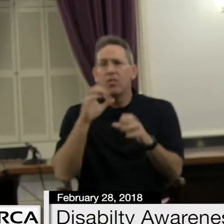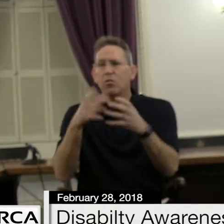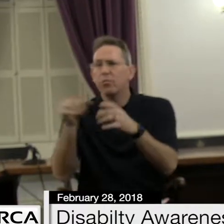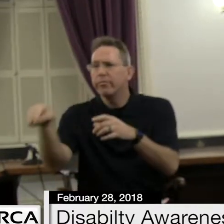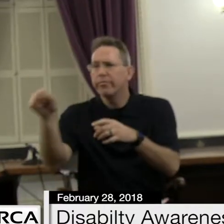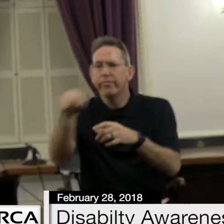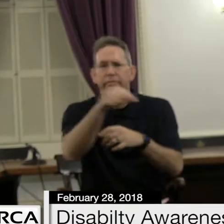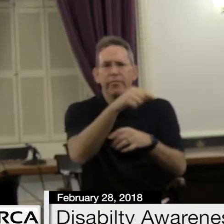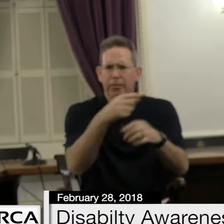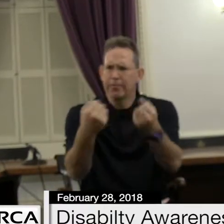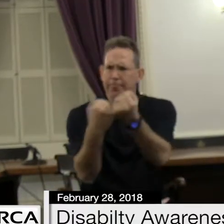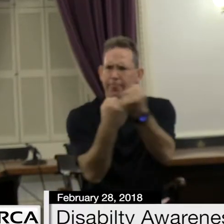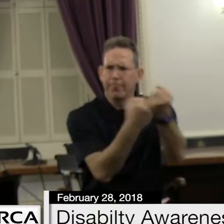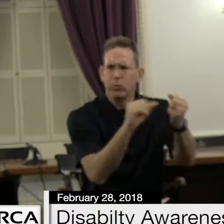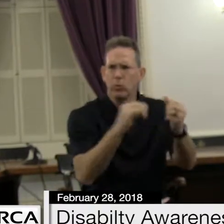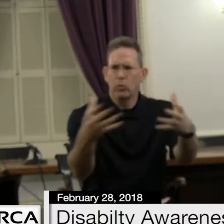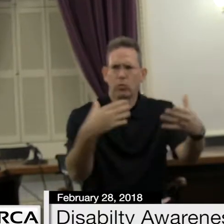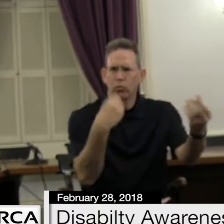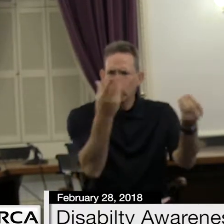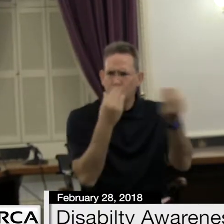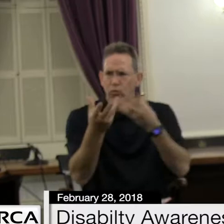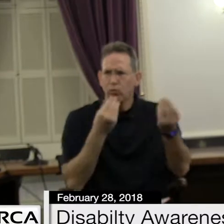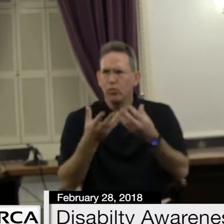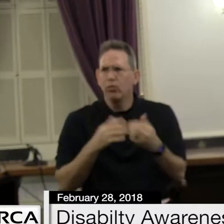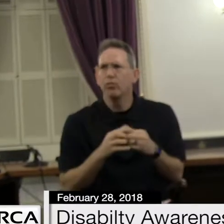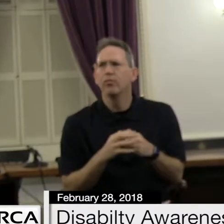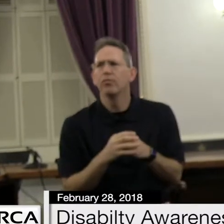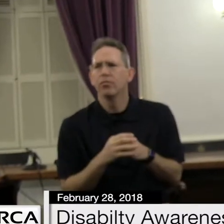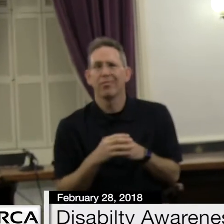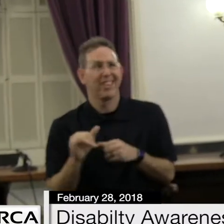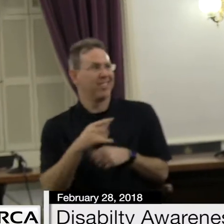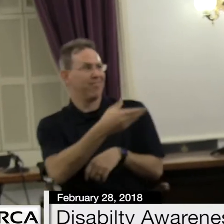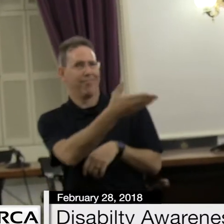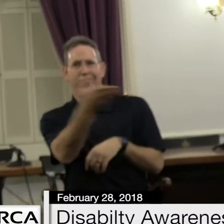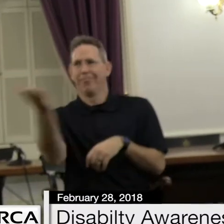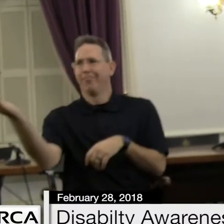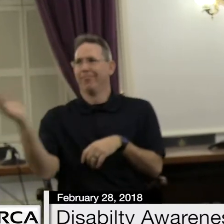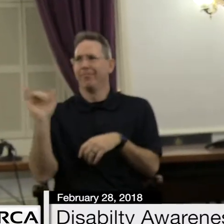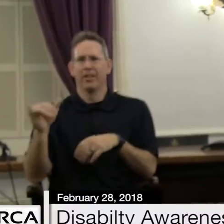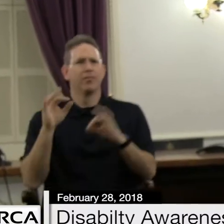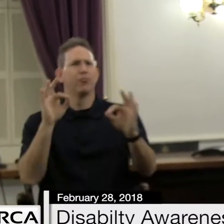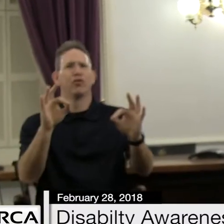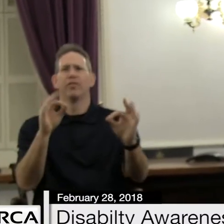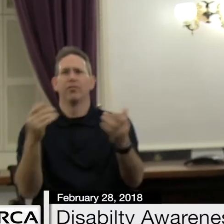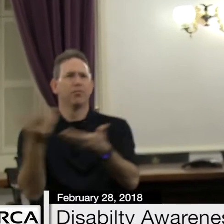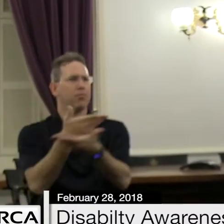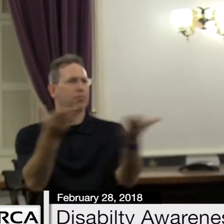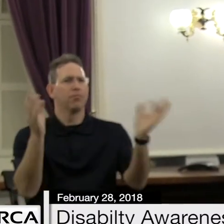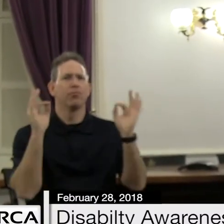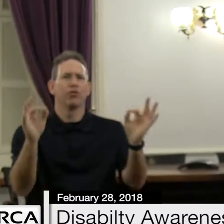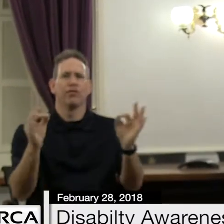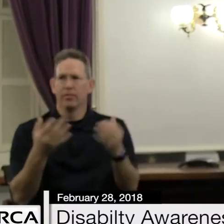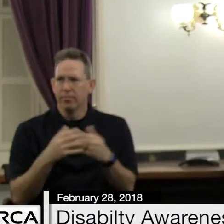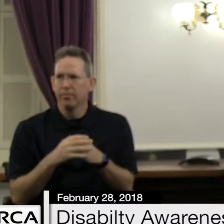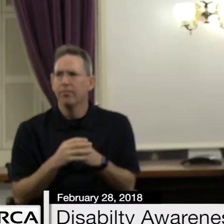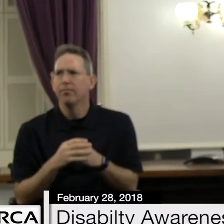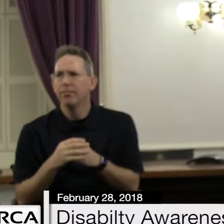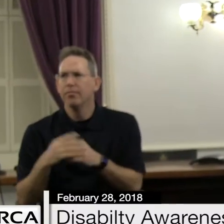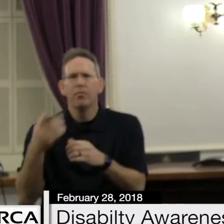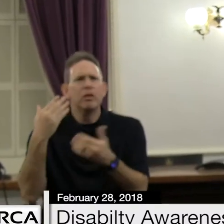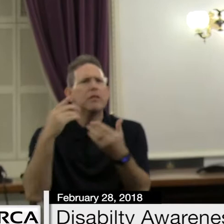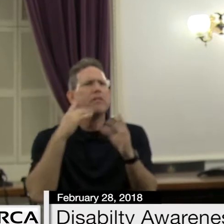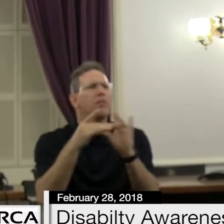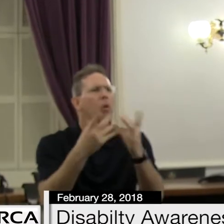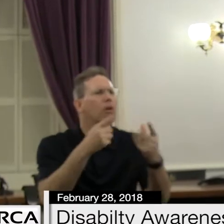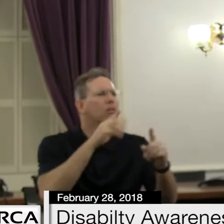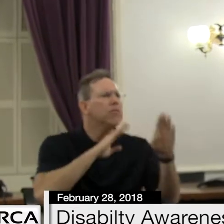say, the group we are with today should be in that category with respect to those that